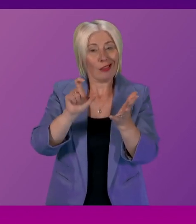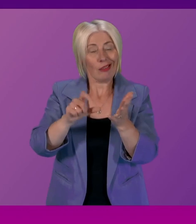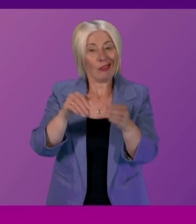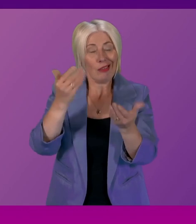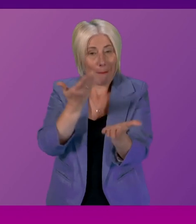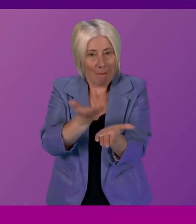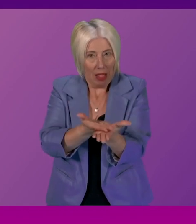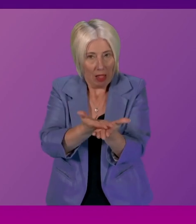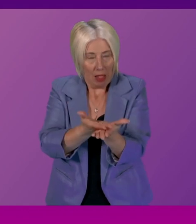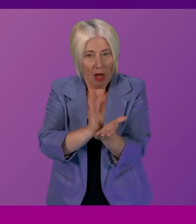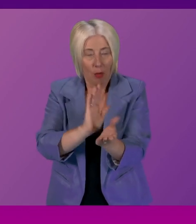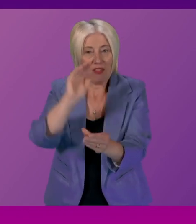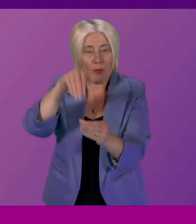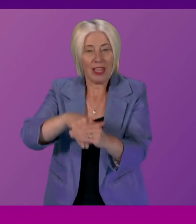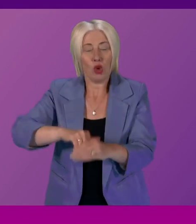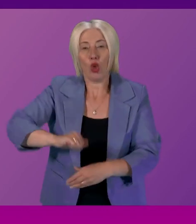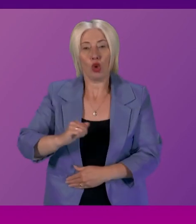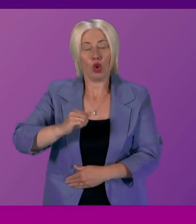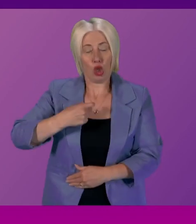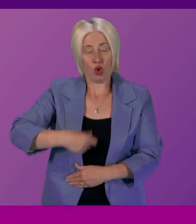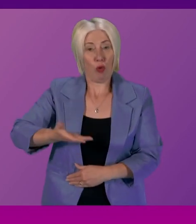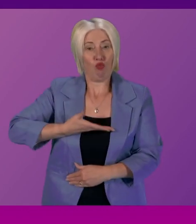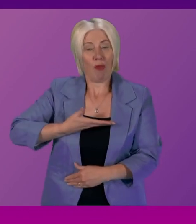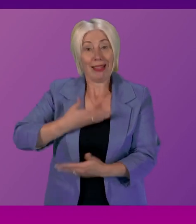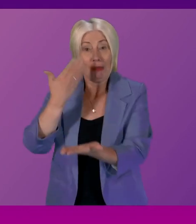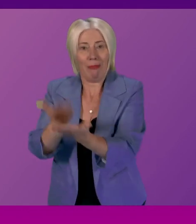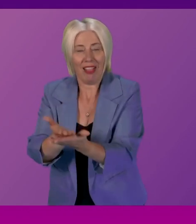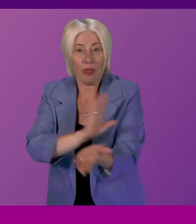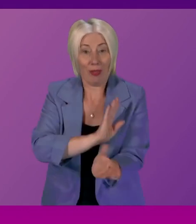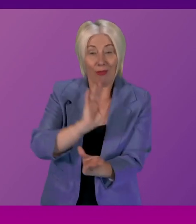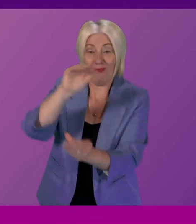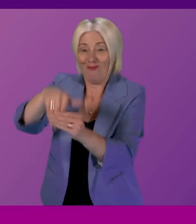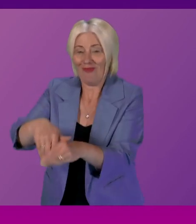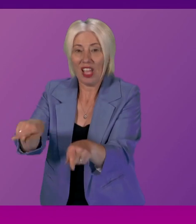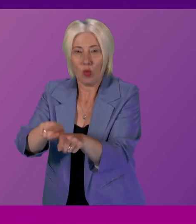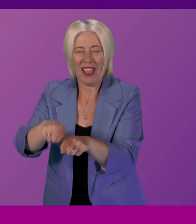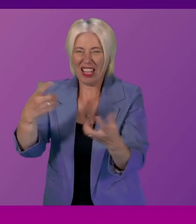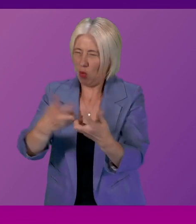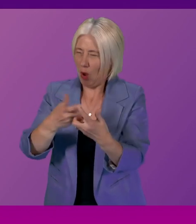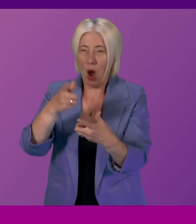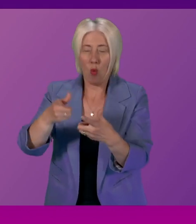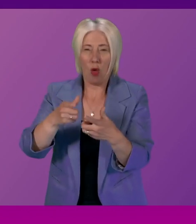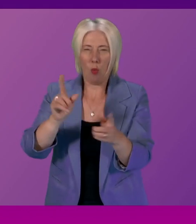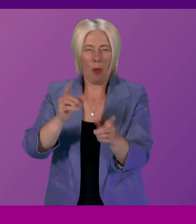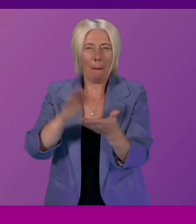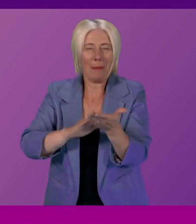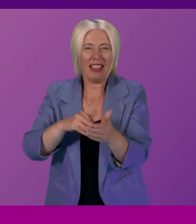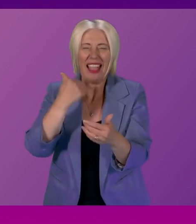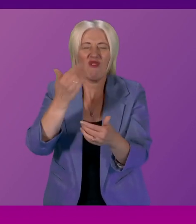into the Scottish Human Rights Bill and again what will this mean in practice for the people of Scotland